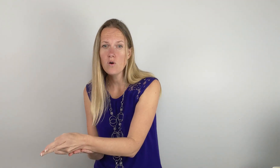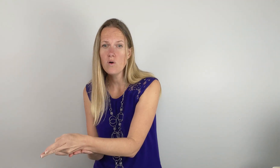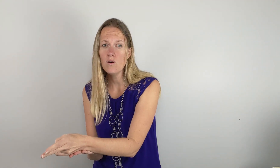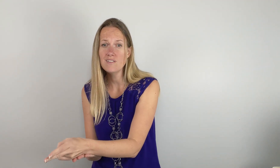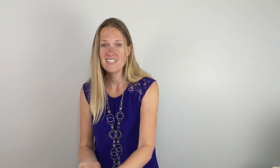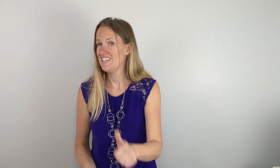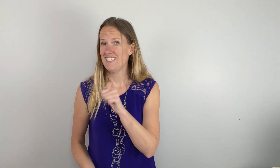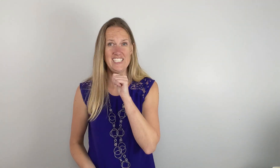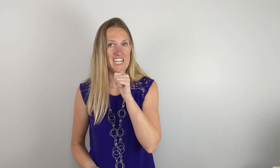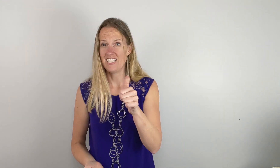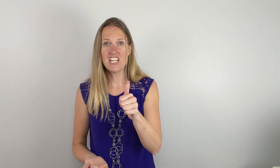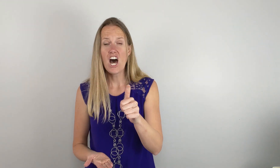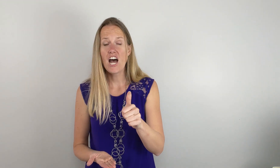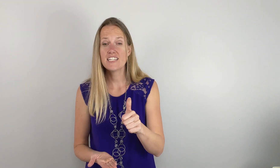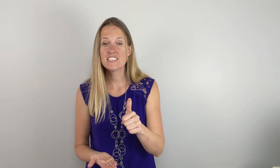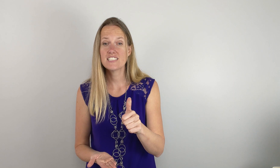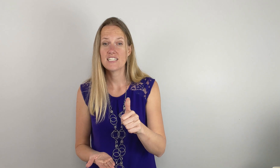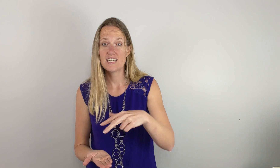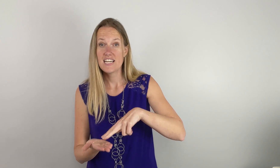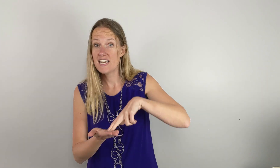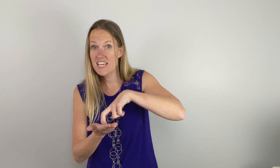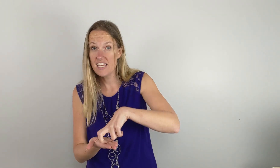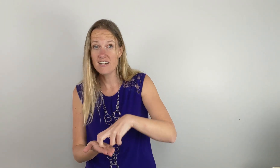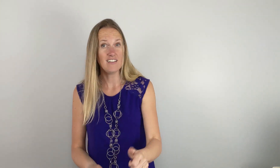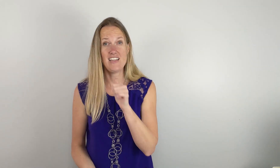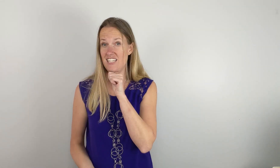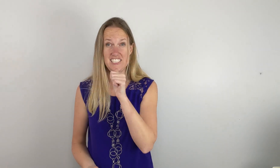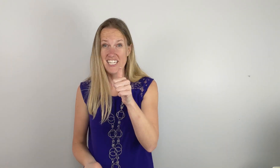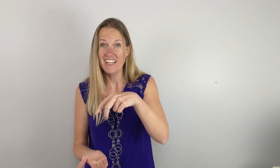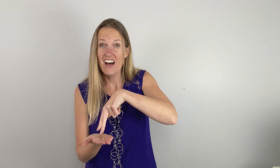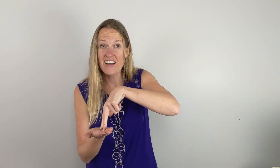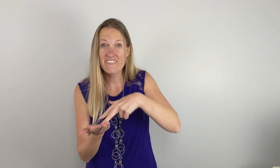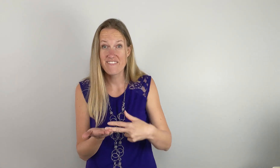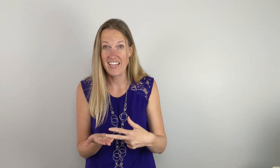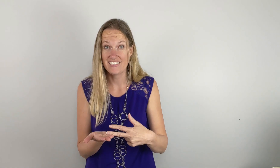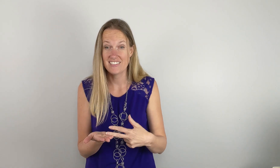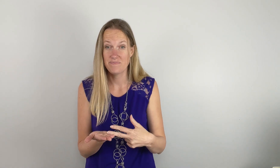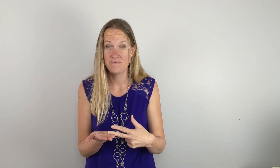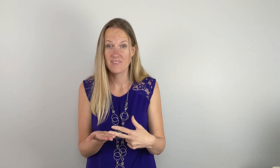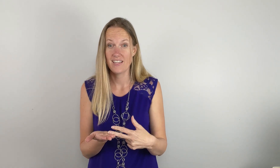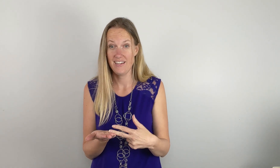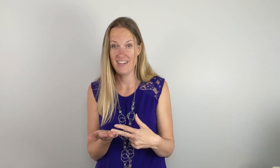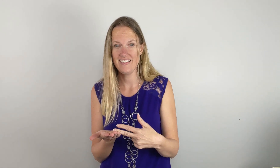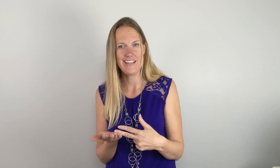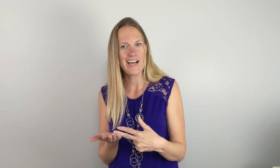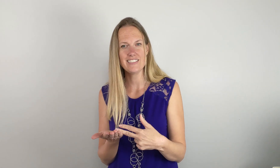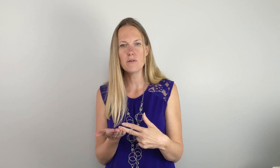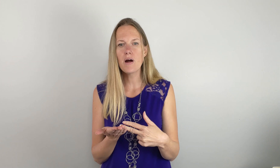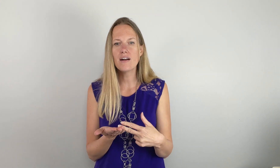old shall not kneel. And shall not faint. Okay. And the last little part.